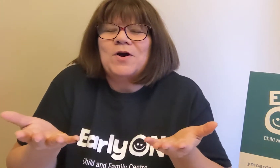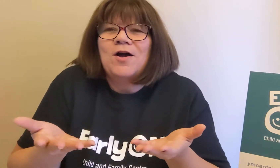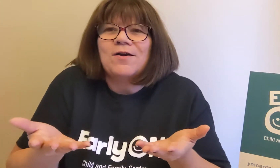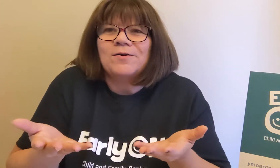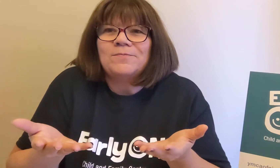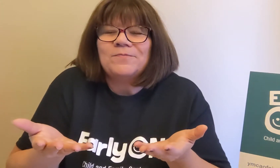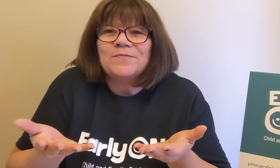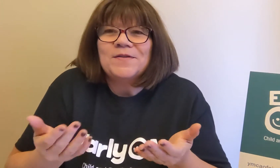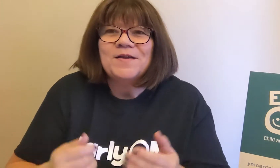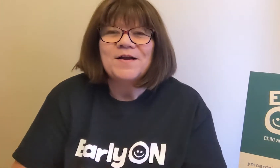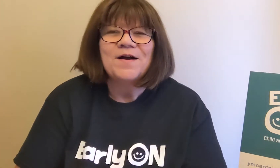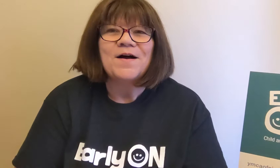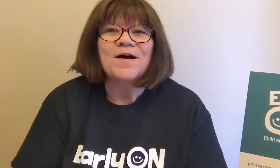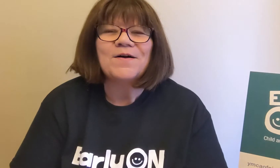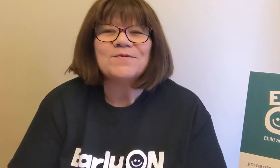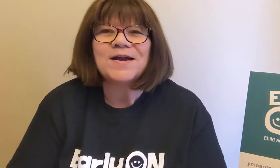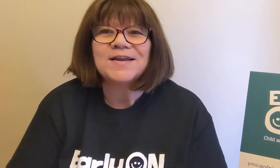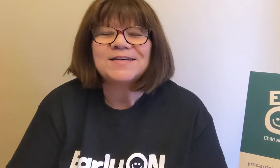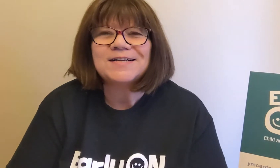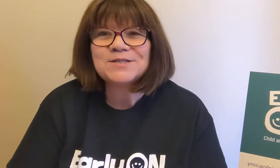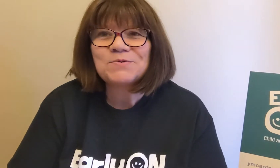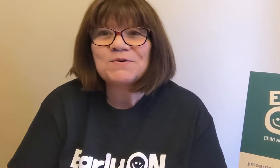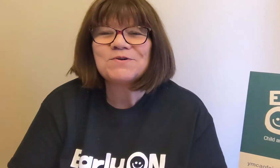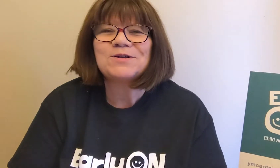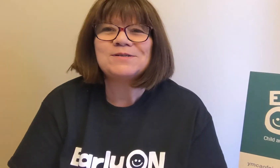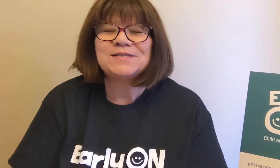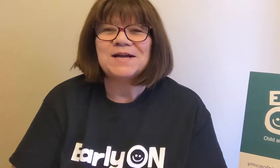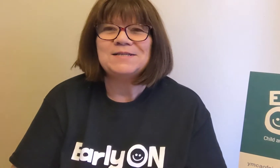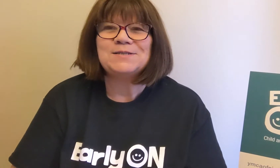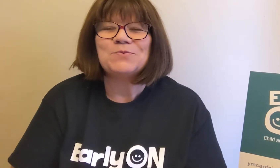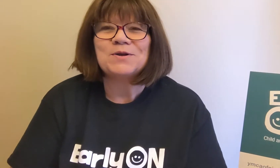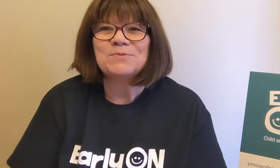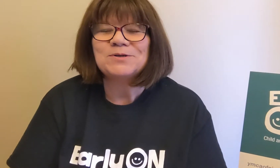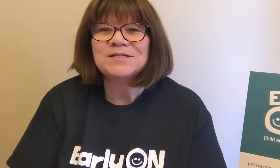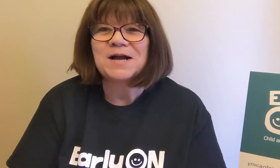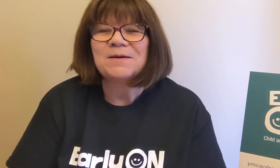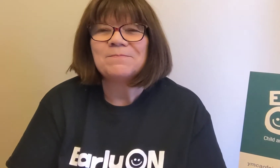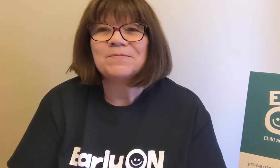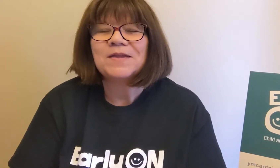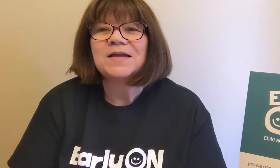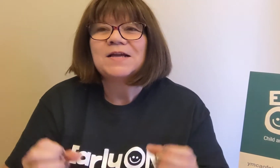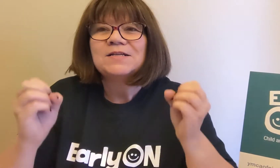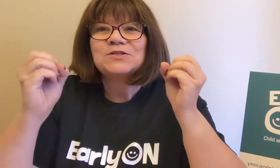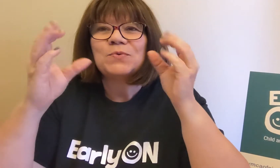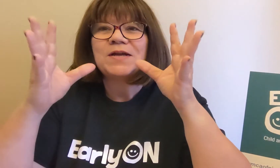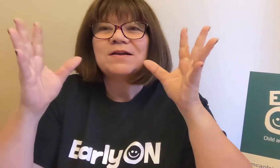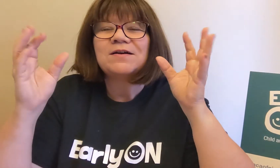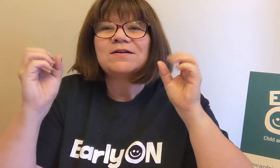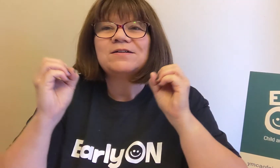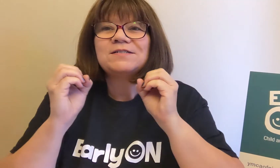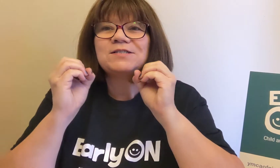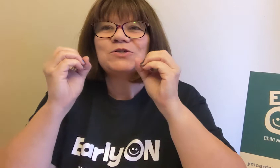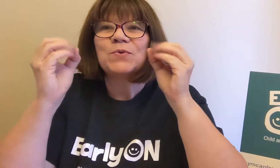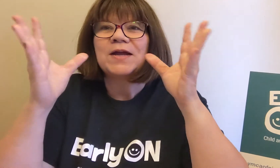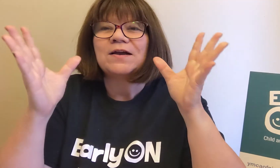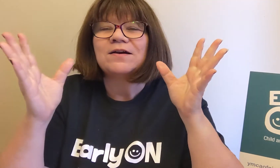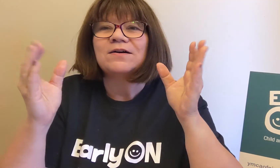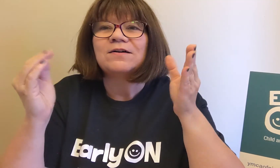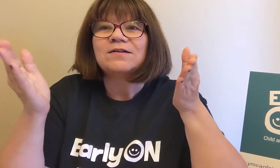are. All right let's go over those signs one more time. Twinkle twinkle twinkle